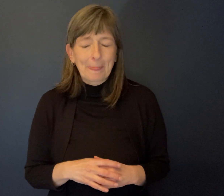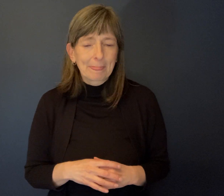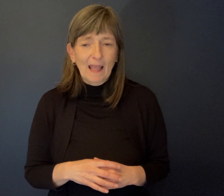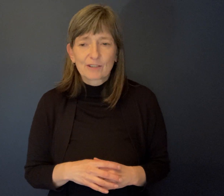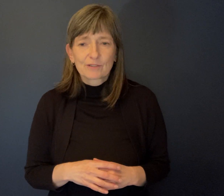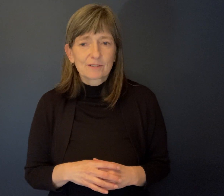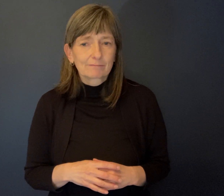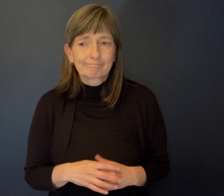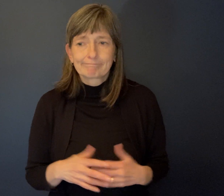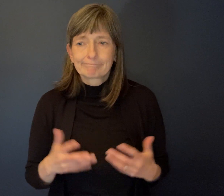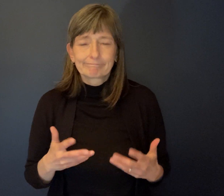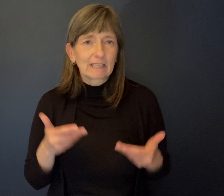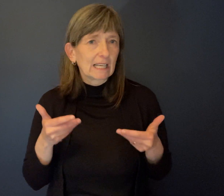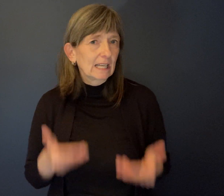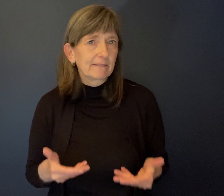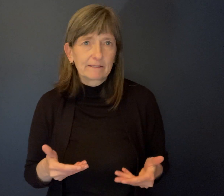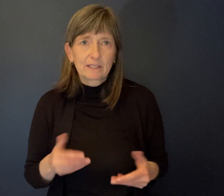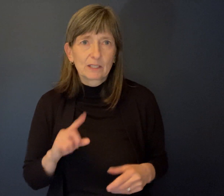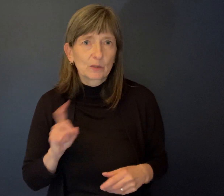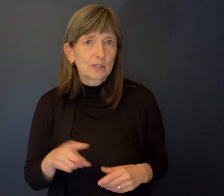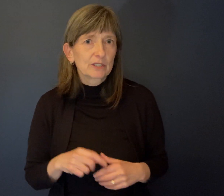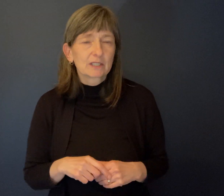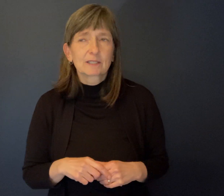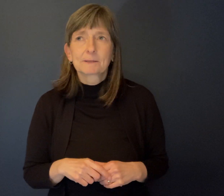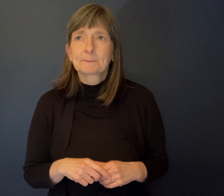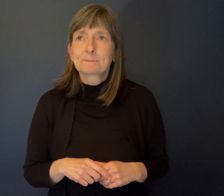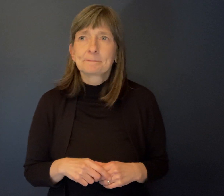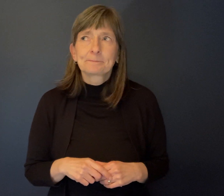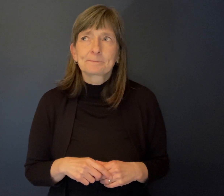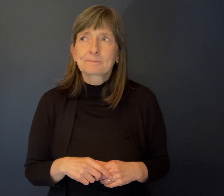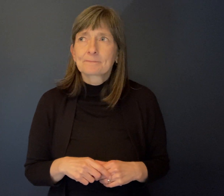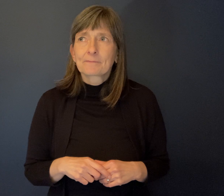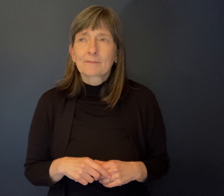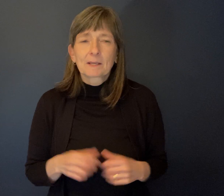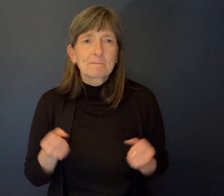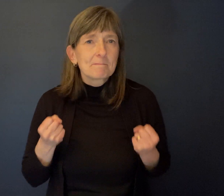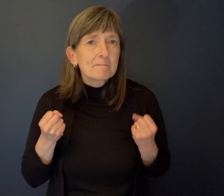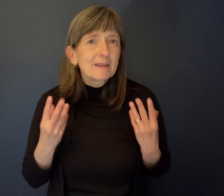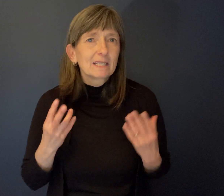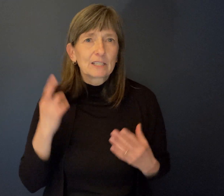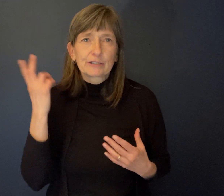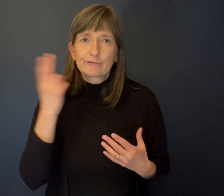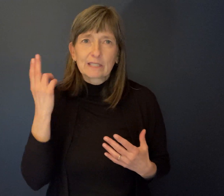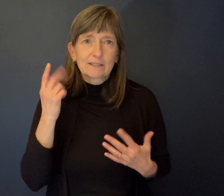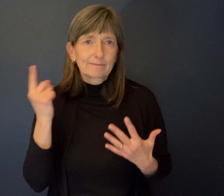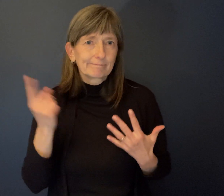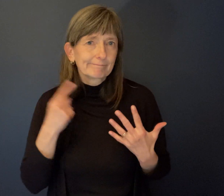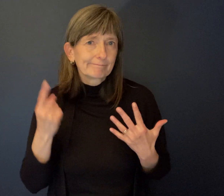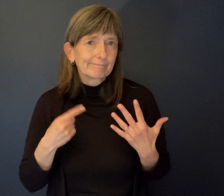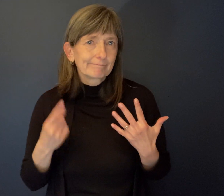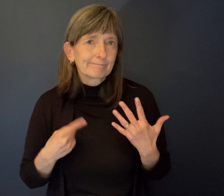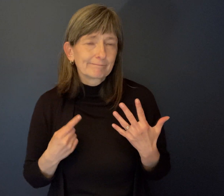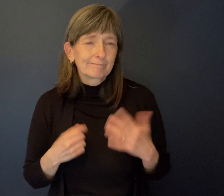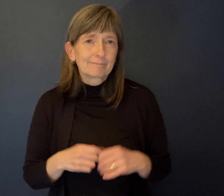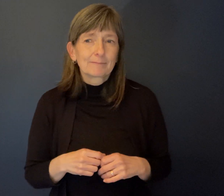terms of, there's so many variables with it. I think that there's, sadly, think there's more perception now that